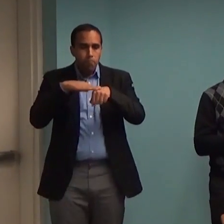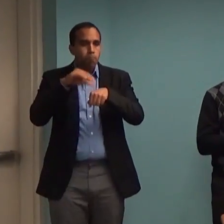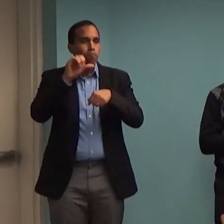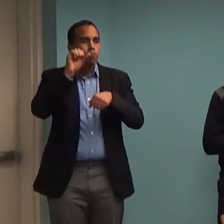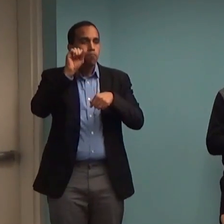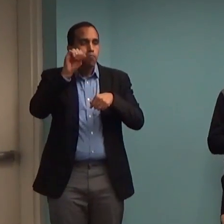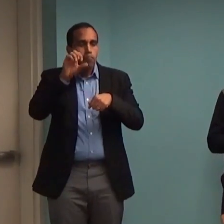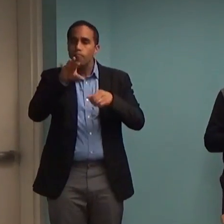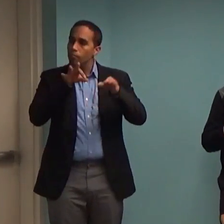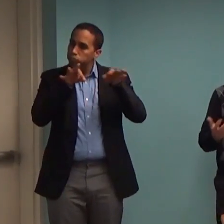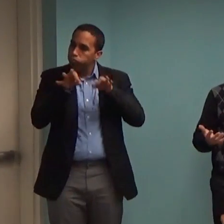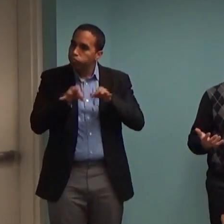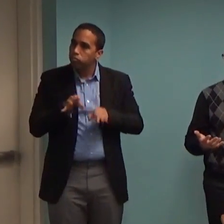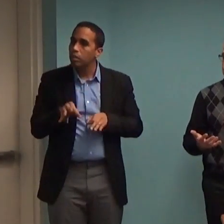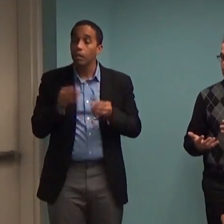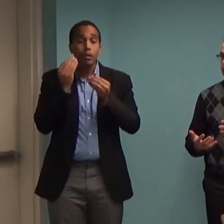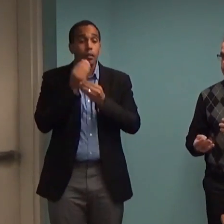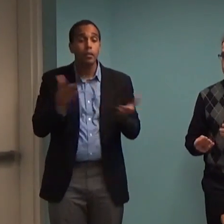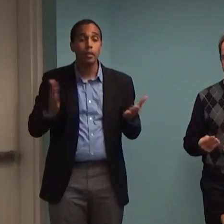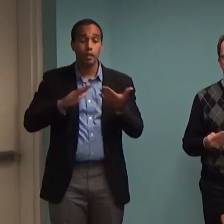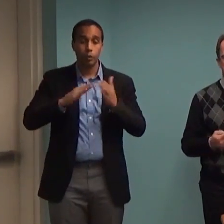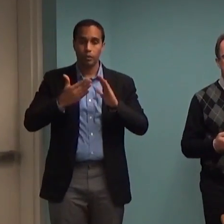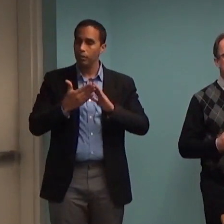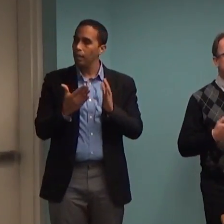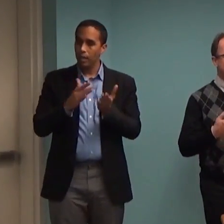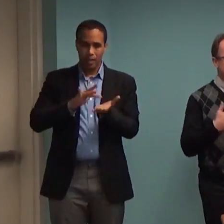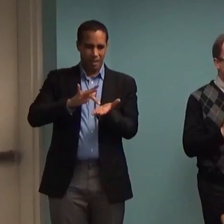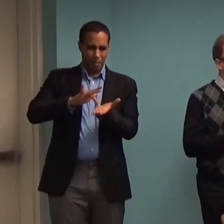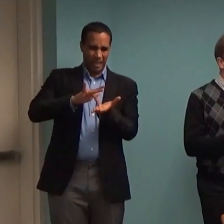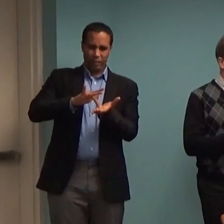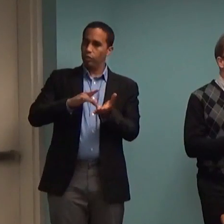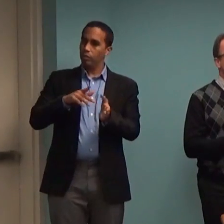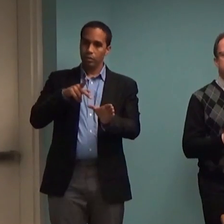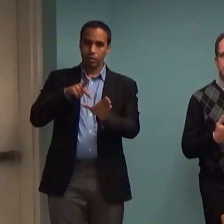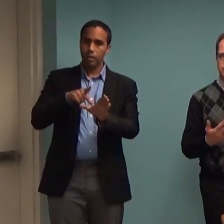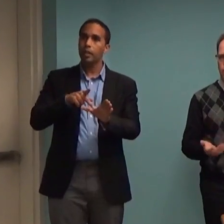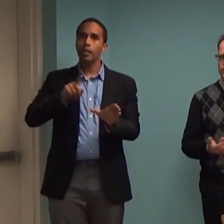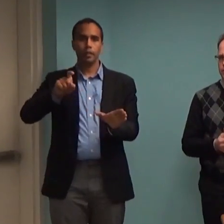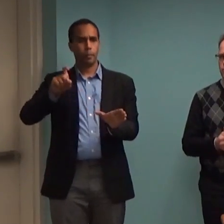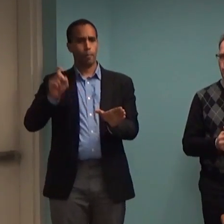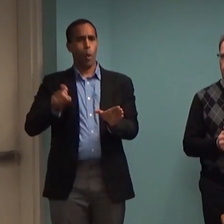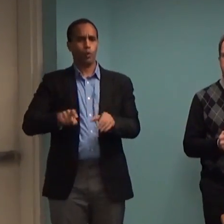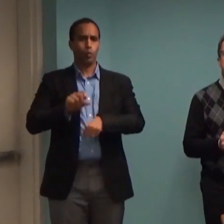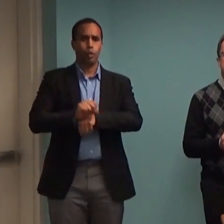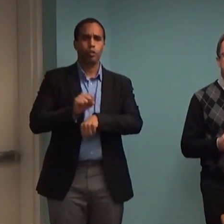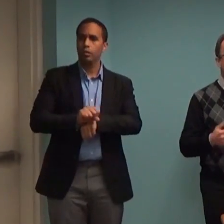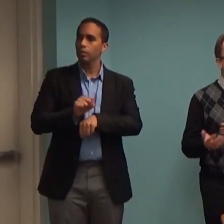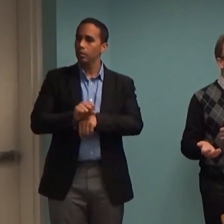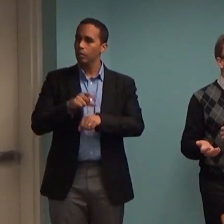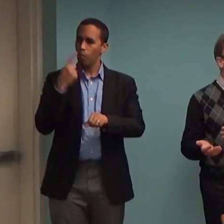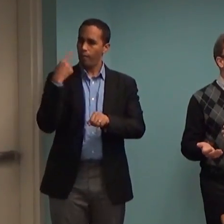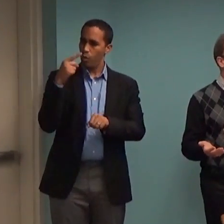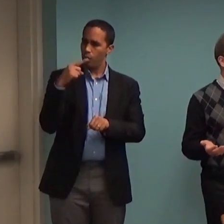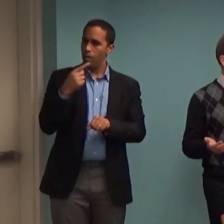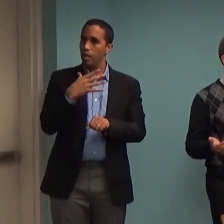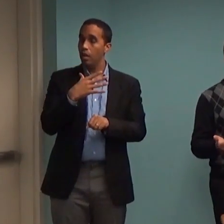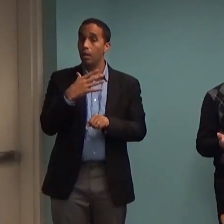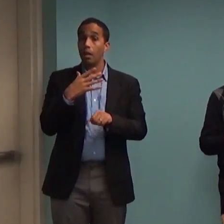little bit about how medication and psychiatry really is intended to work and also what some of the findings are as to how